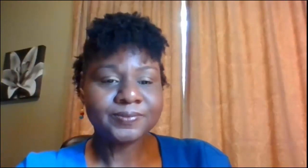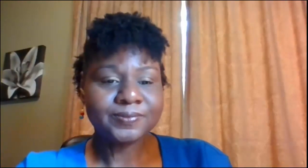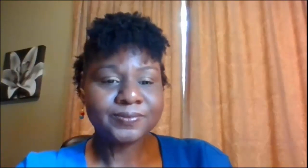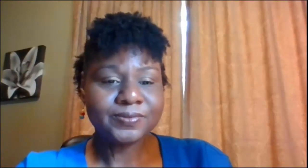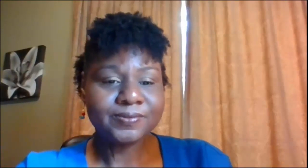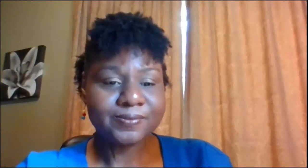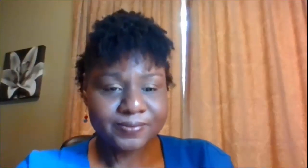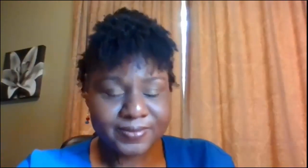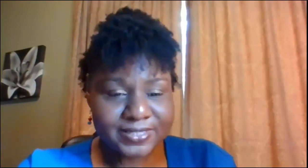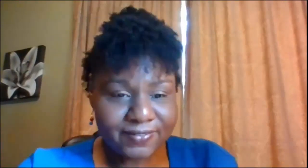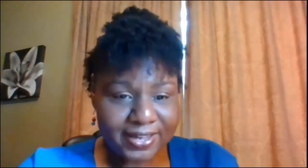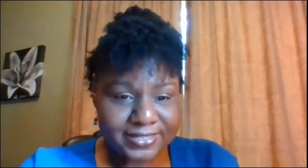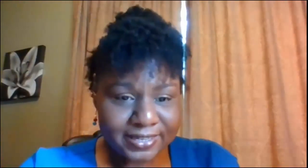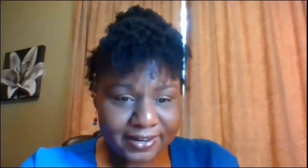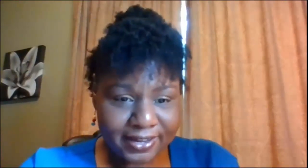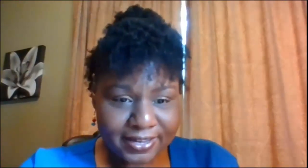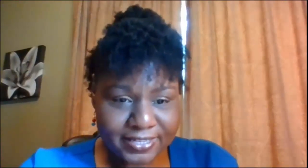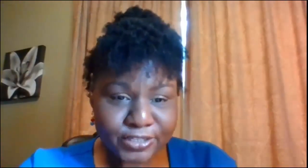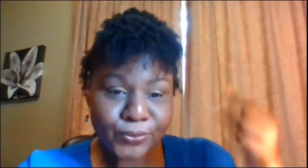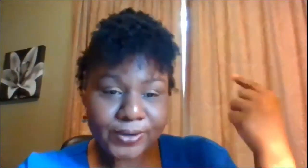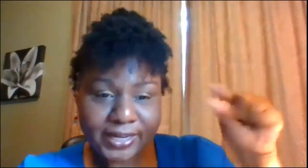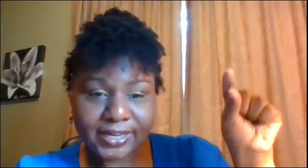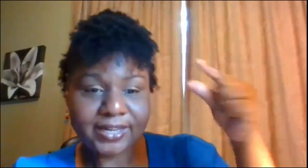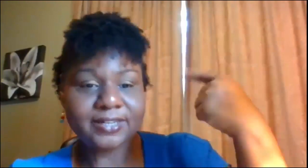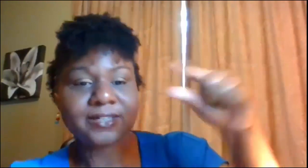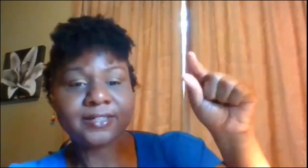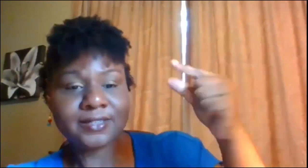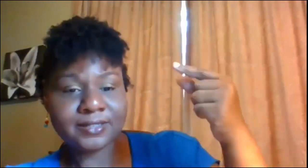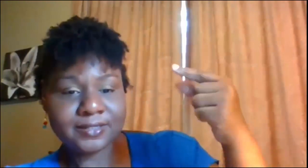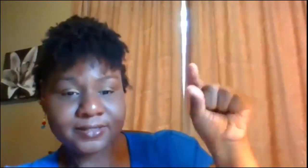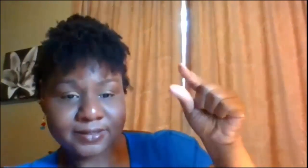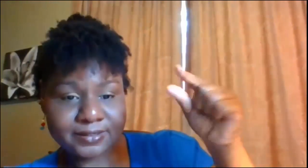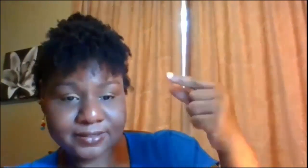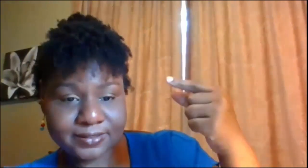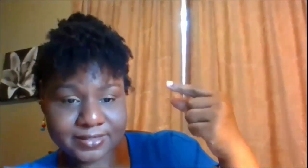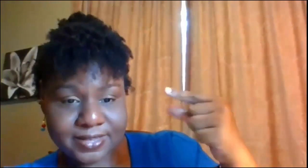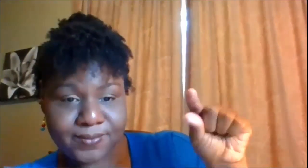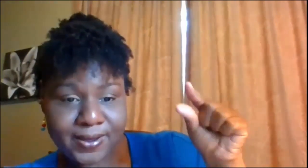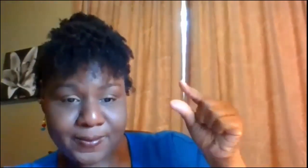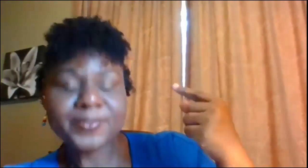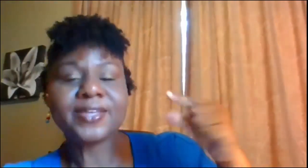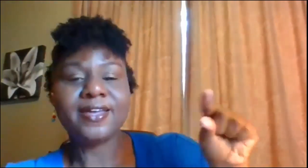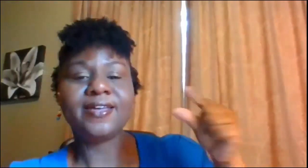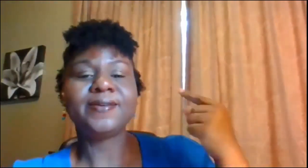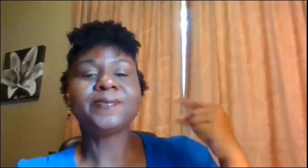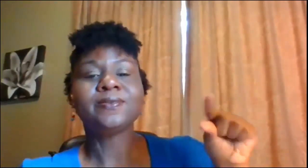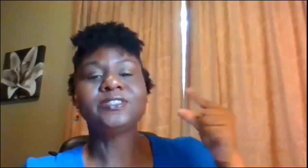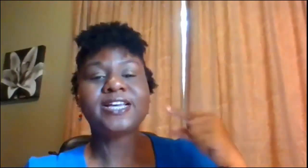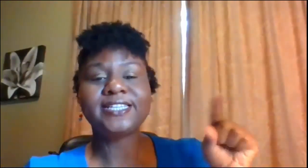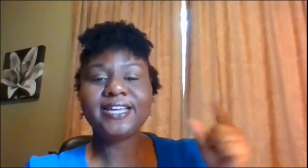I can see your hands green all right good Jessica